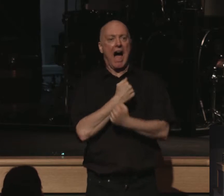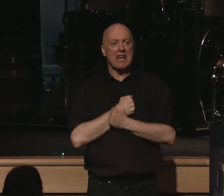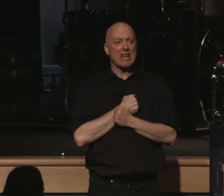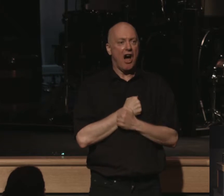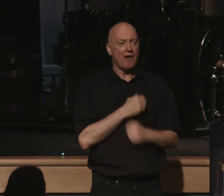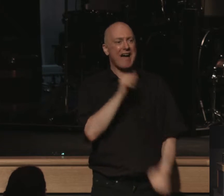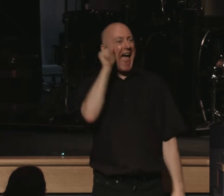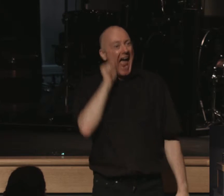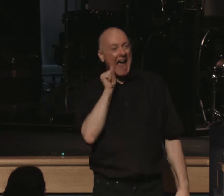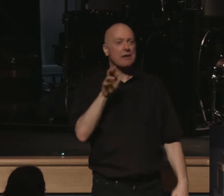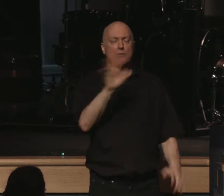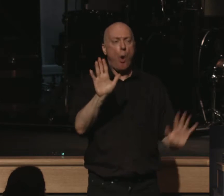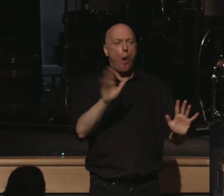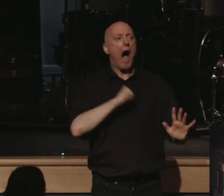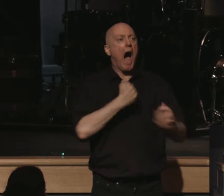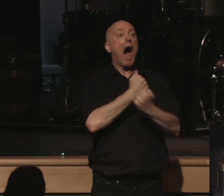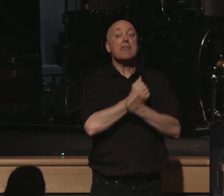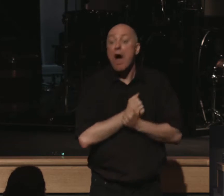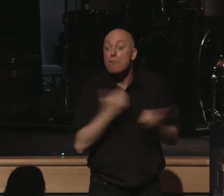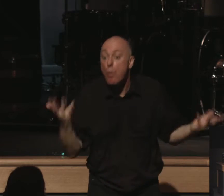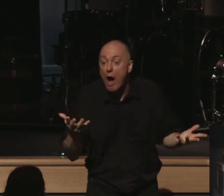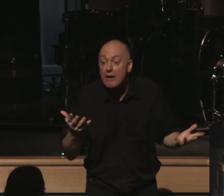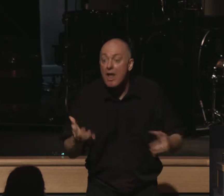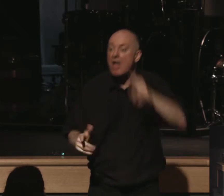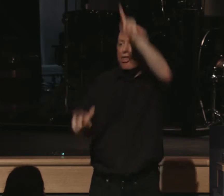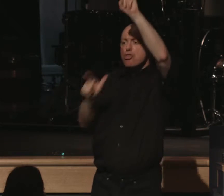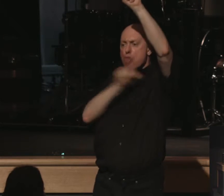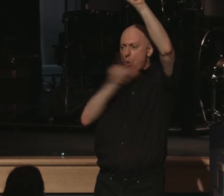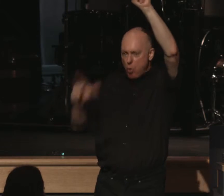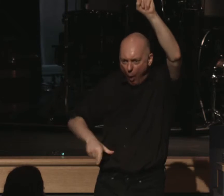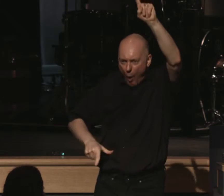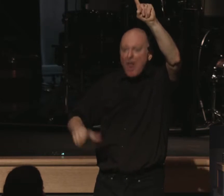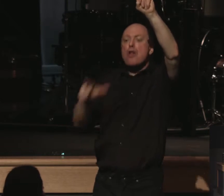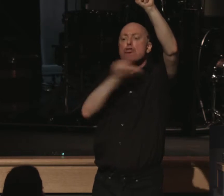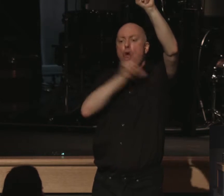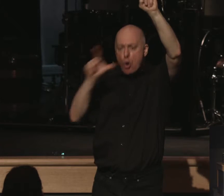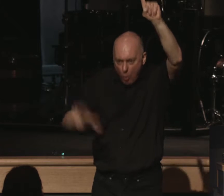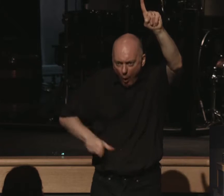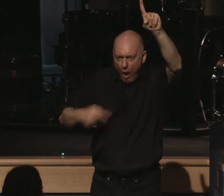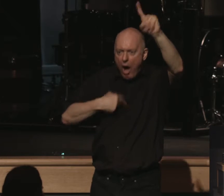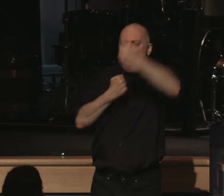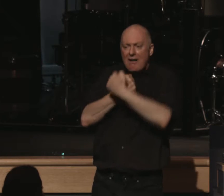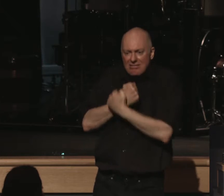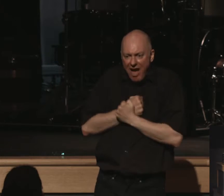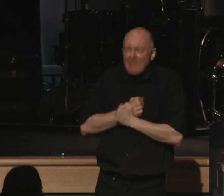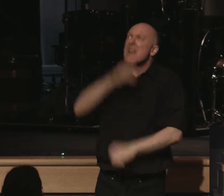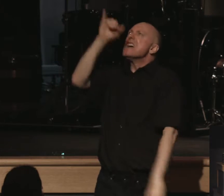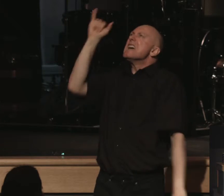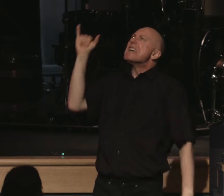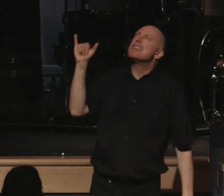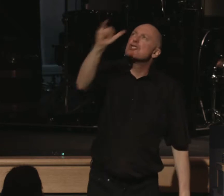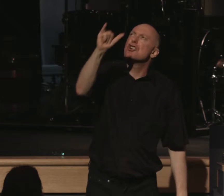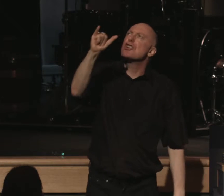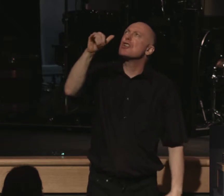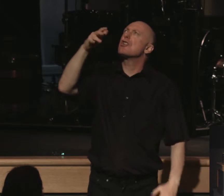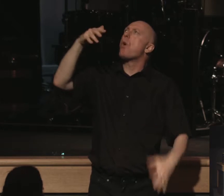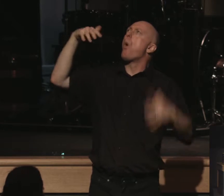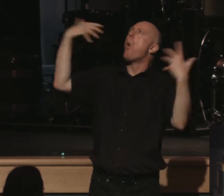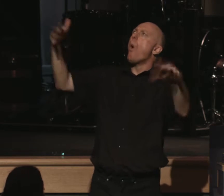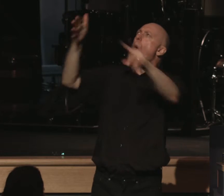love Aunt Gertrude. It says, I love the Lord, the Lord, the eternal, matchless God,